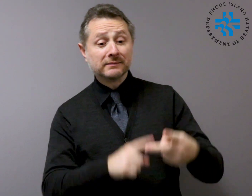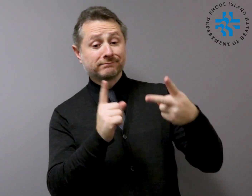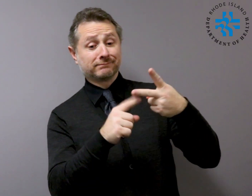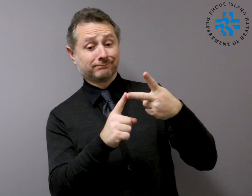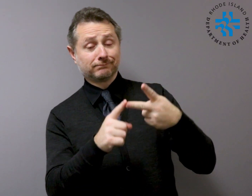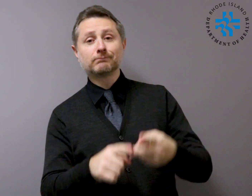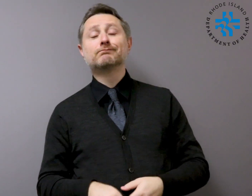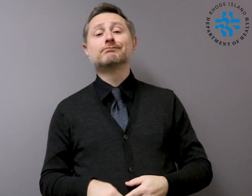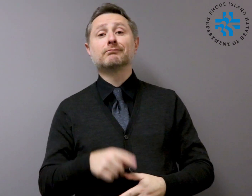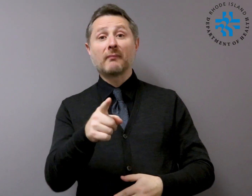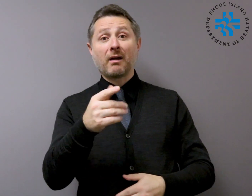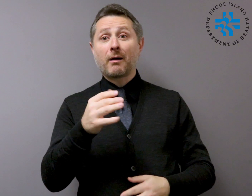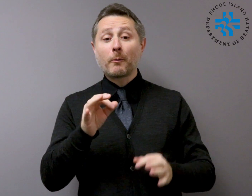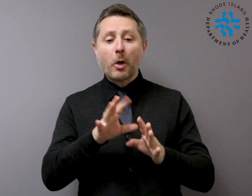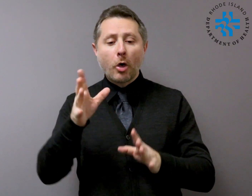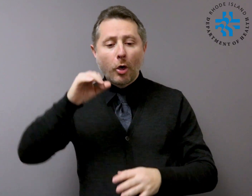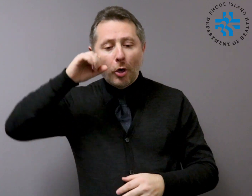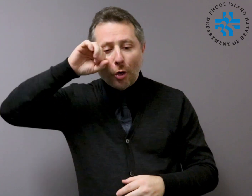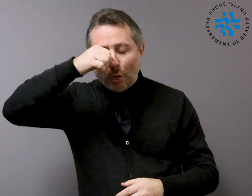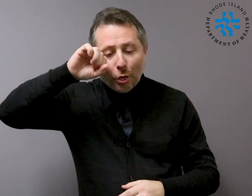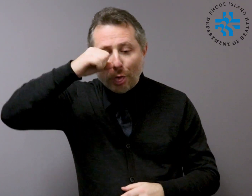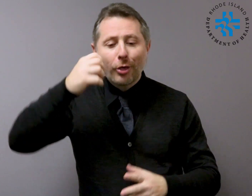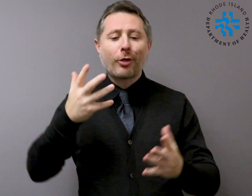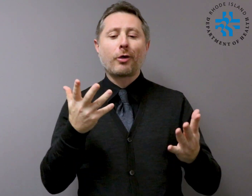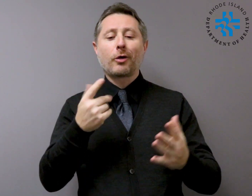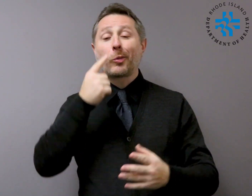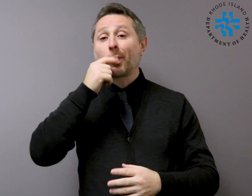Avoid touching your eyes, nose and mouth with unwashed hands.